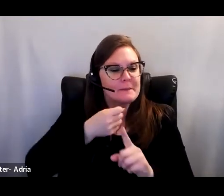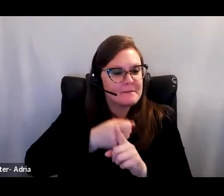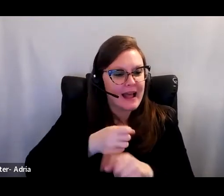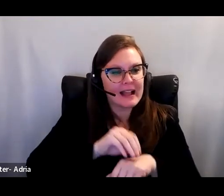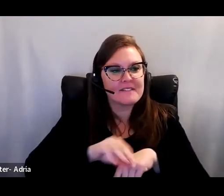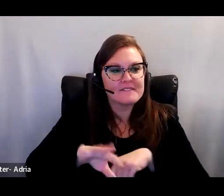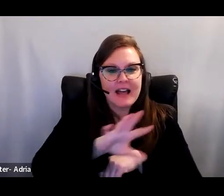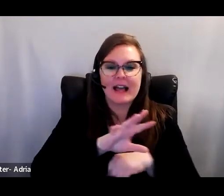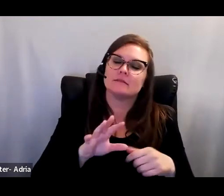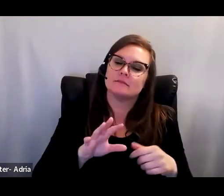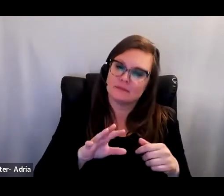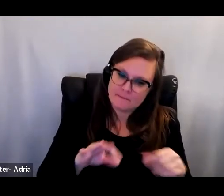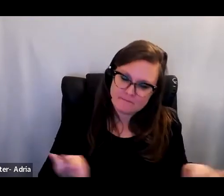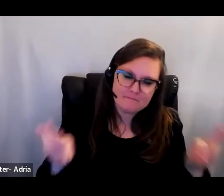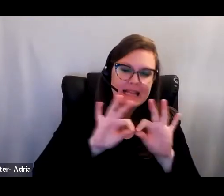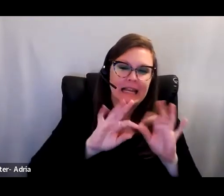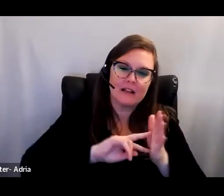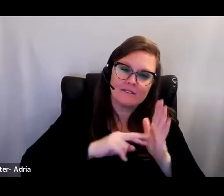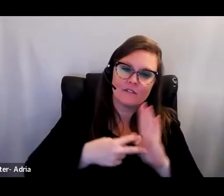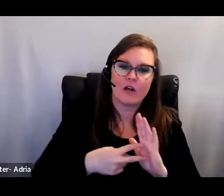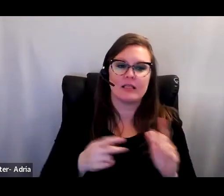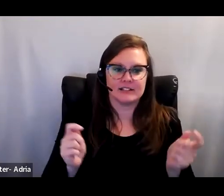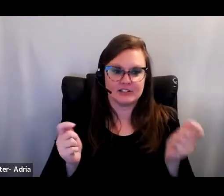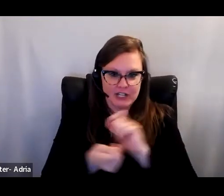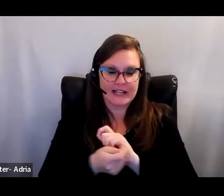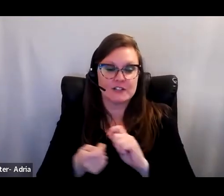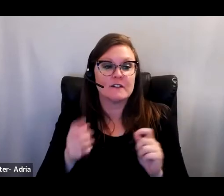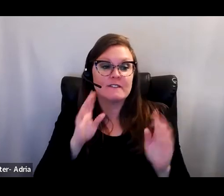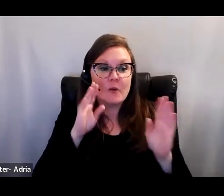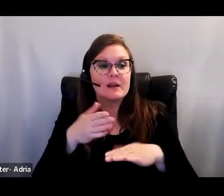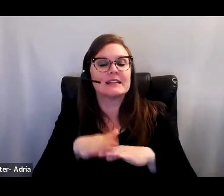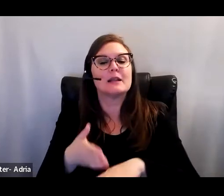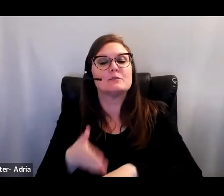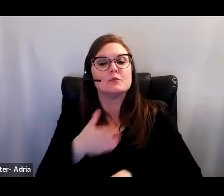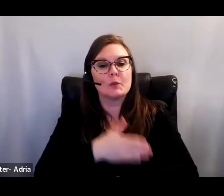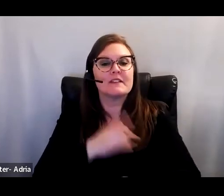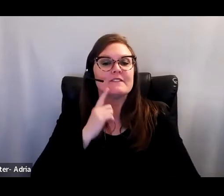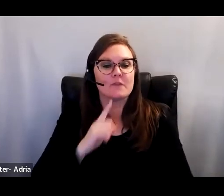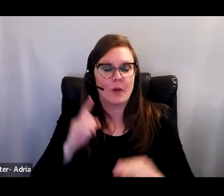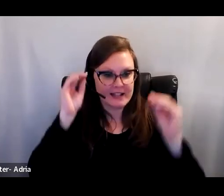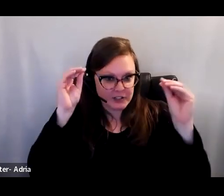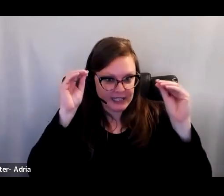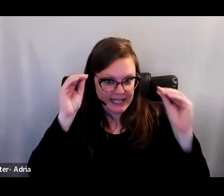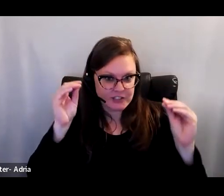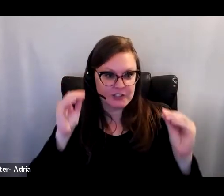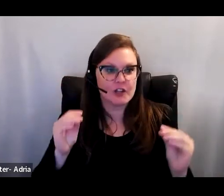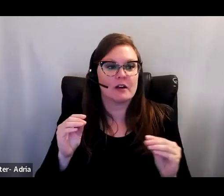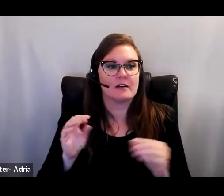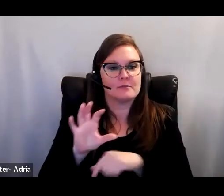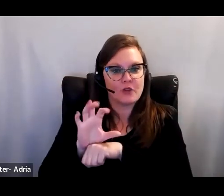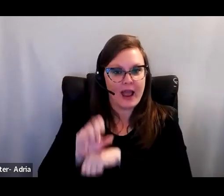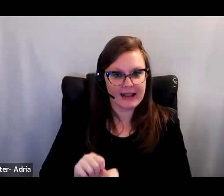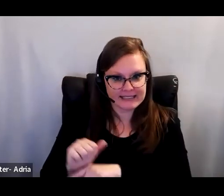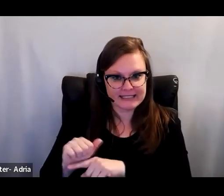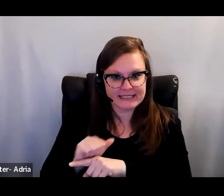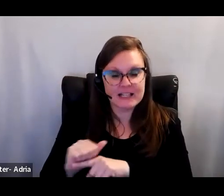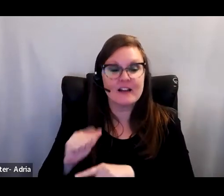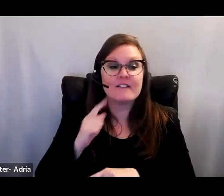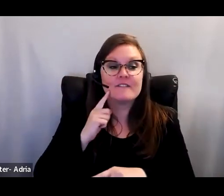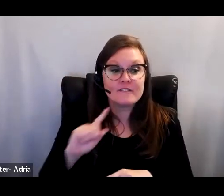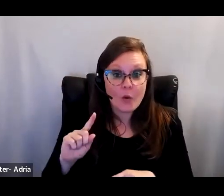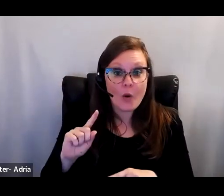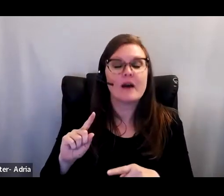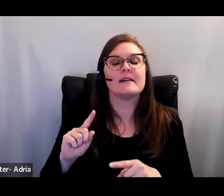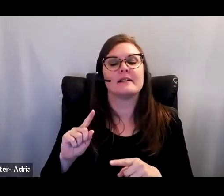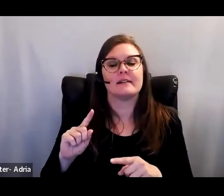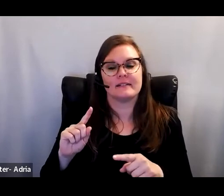of young people, focuses on improvement in educational practice in American primary and secondary schools with a special focus on equity.